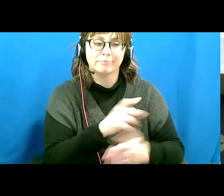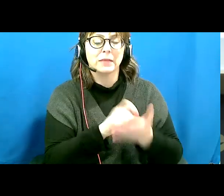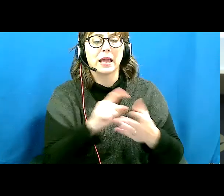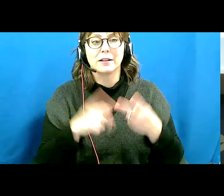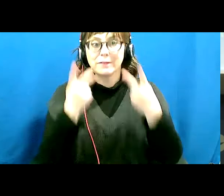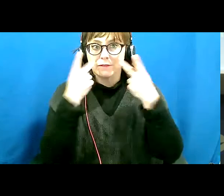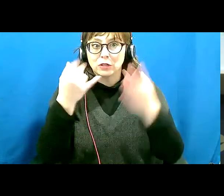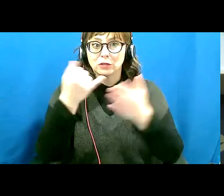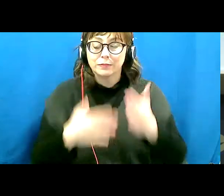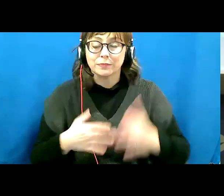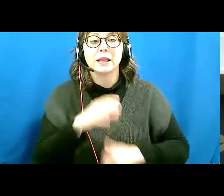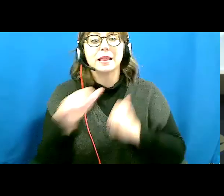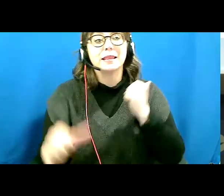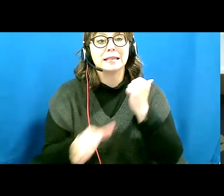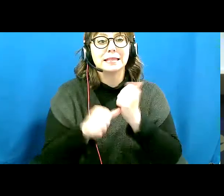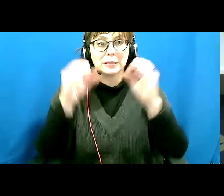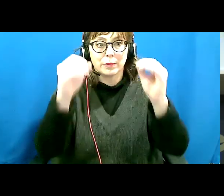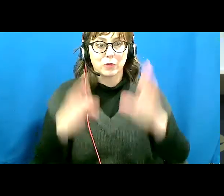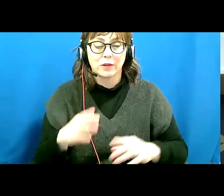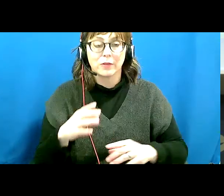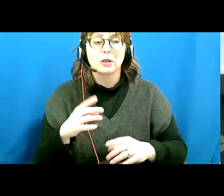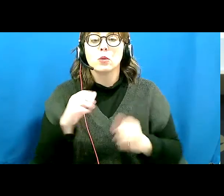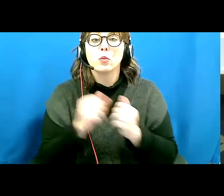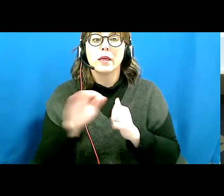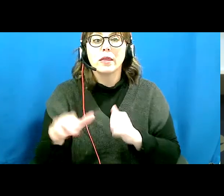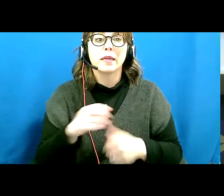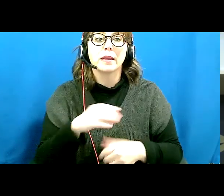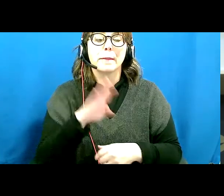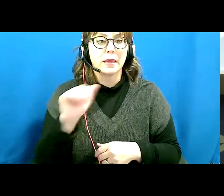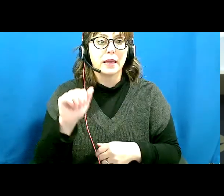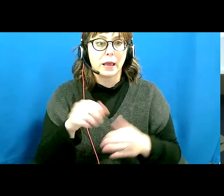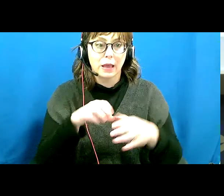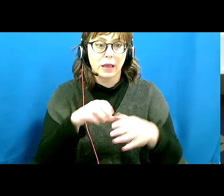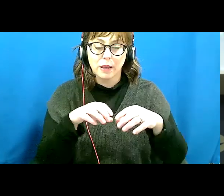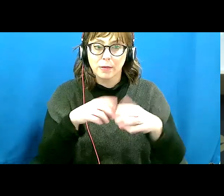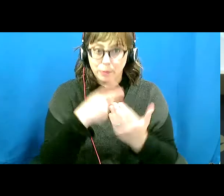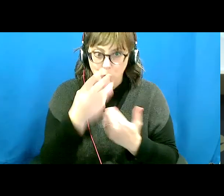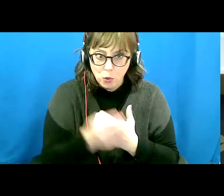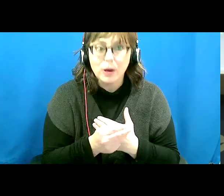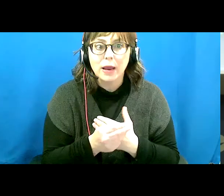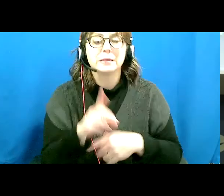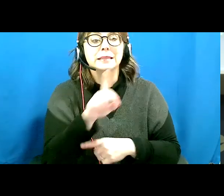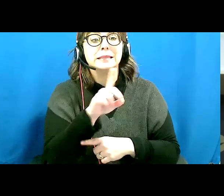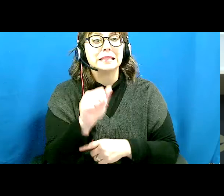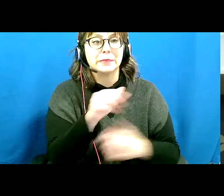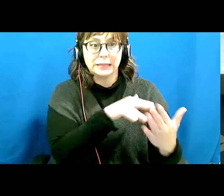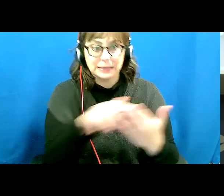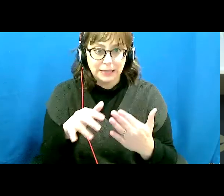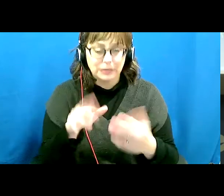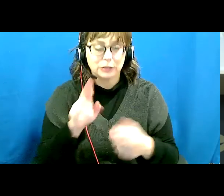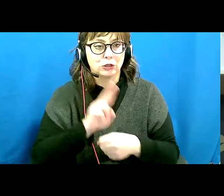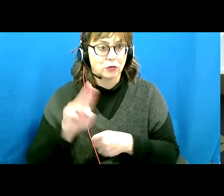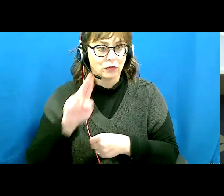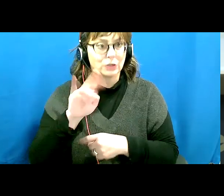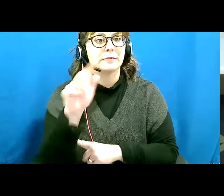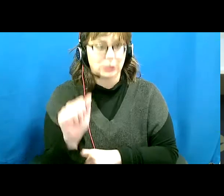the Assistant Professor in the Interdisciplinary Master's Program in Disability Studies at the University of Manitoba. Thank you,